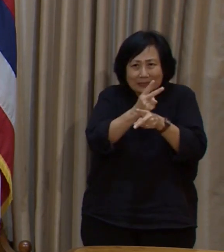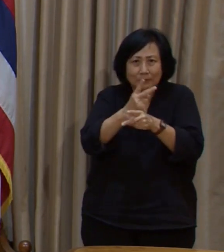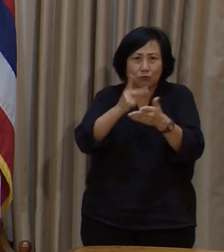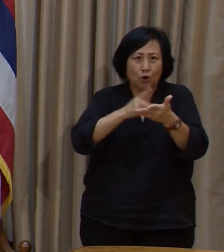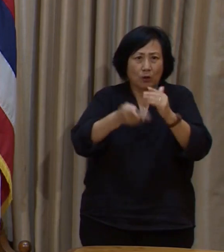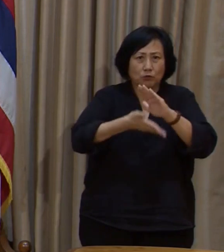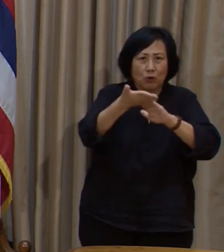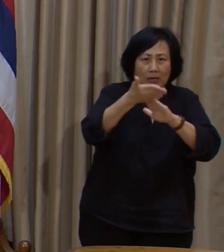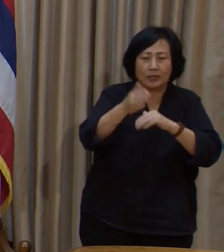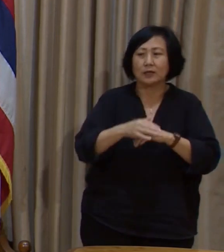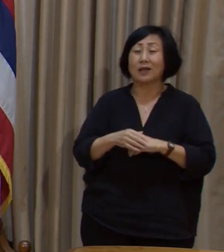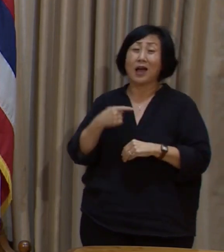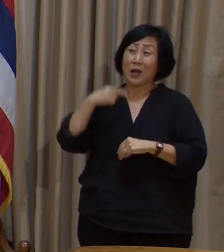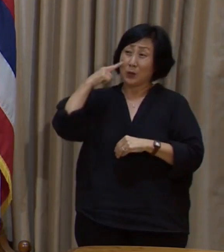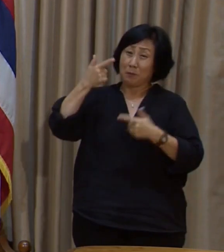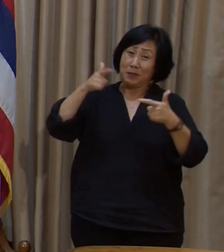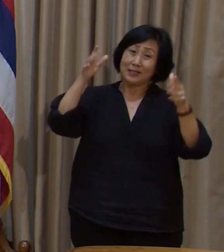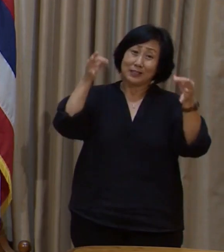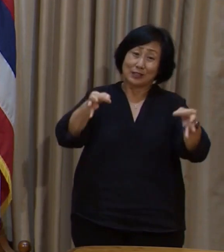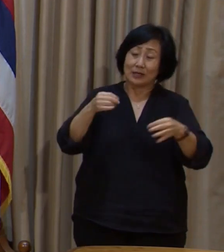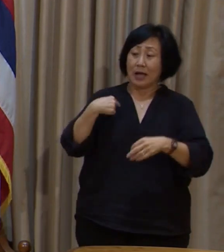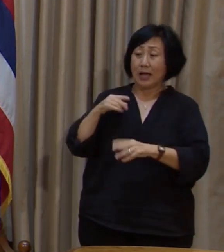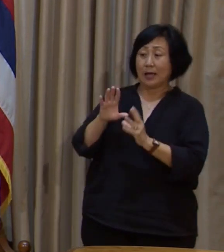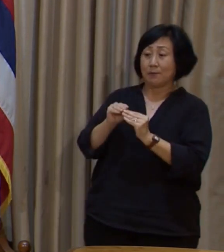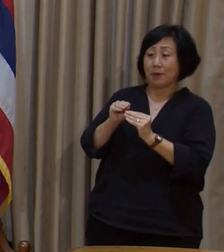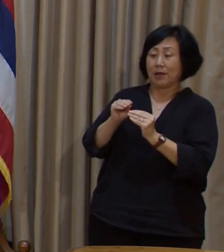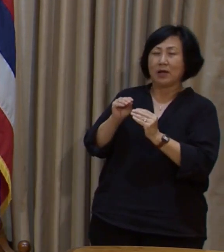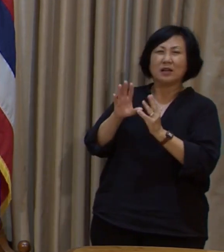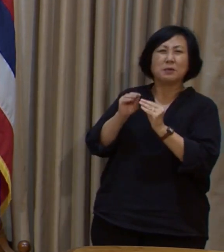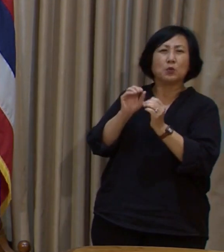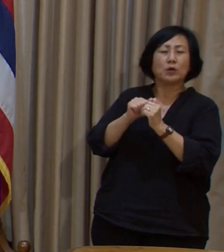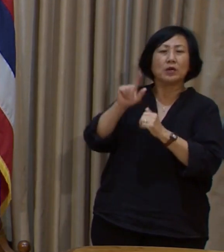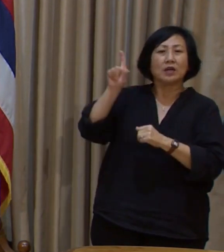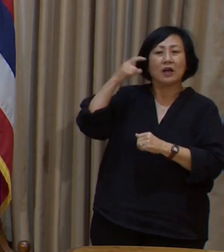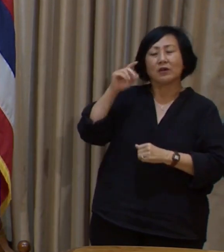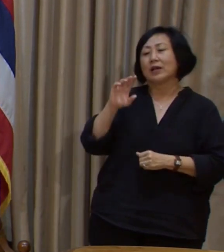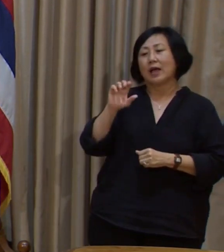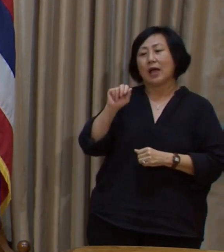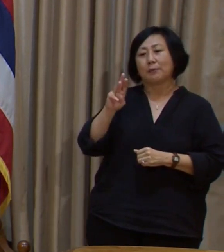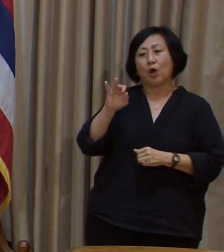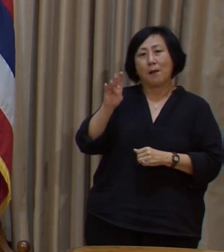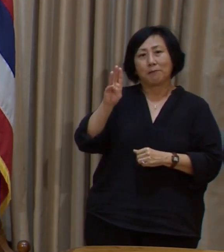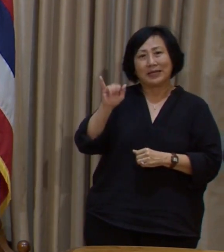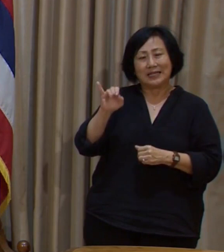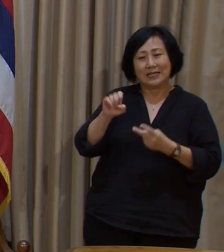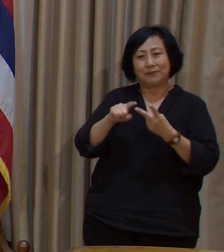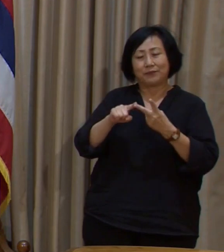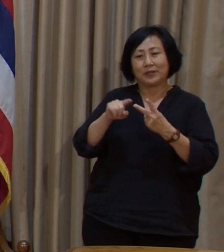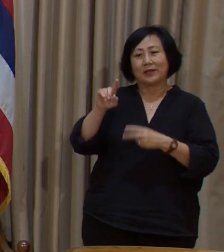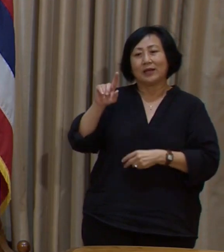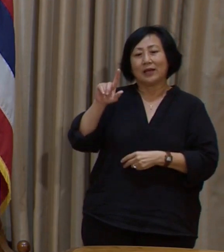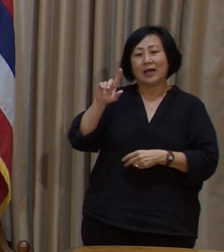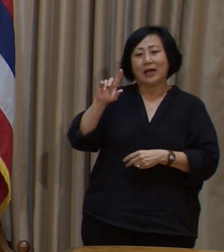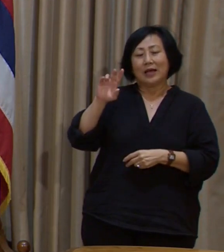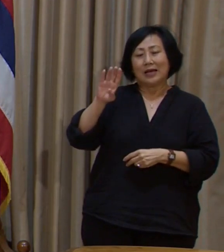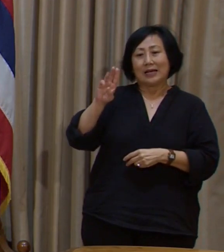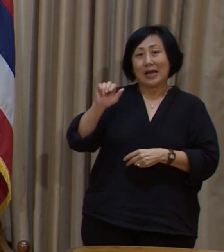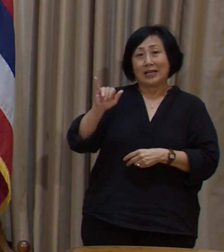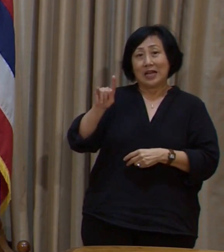know. I met with governors Abercrombie, Cayetano, Lingo and Waihe'i.